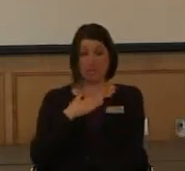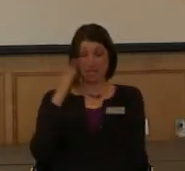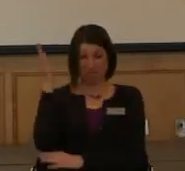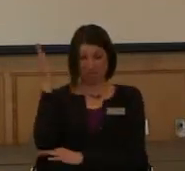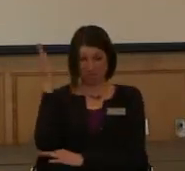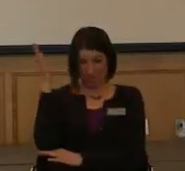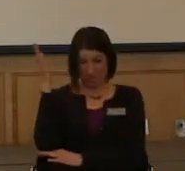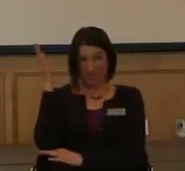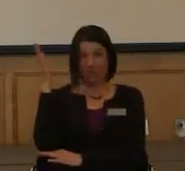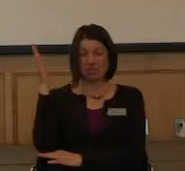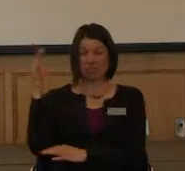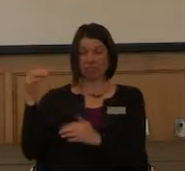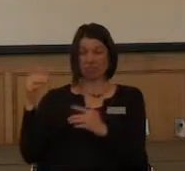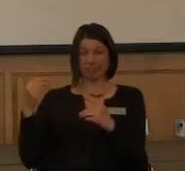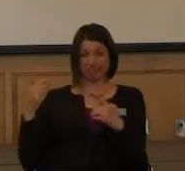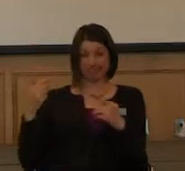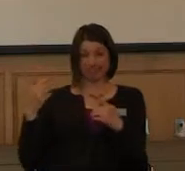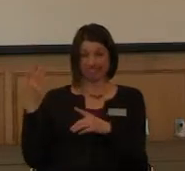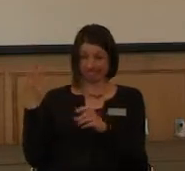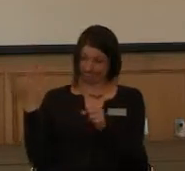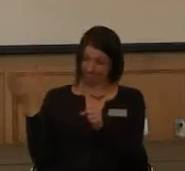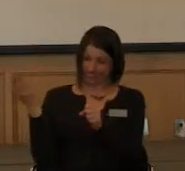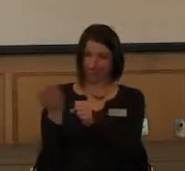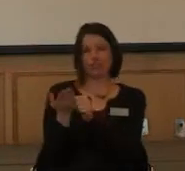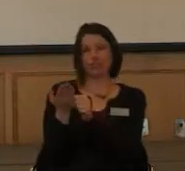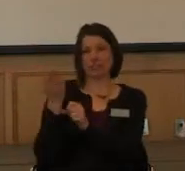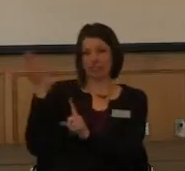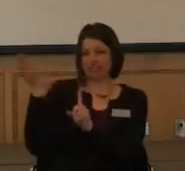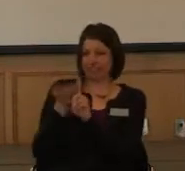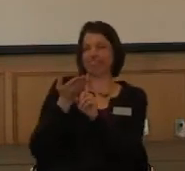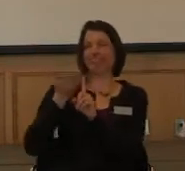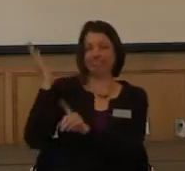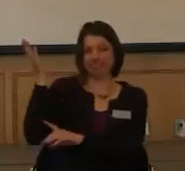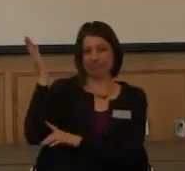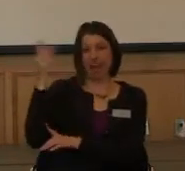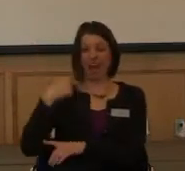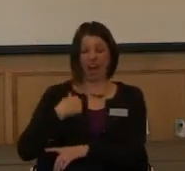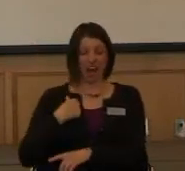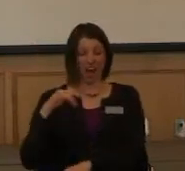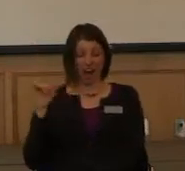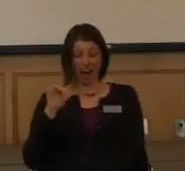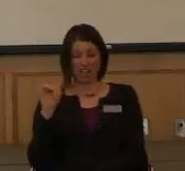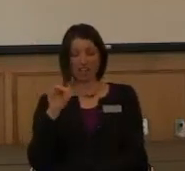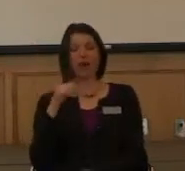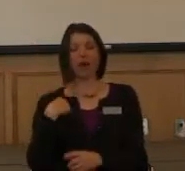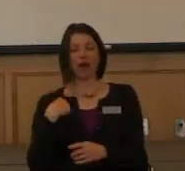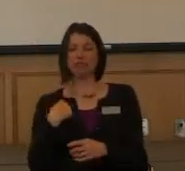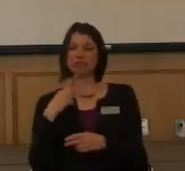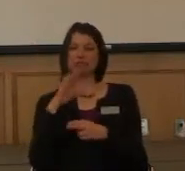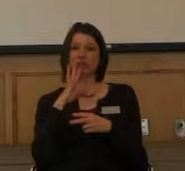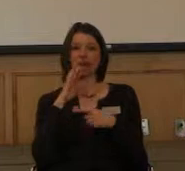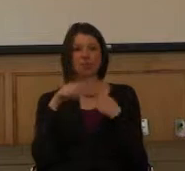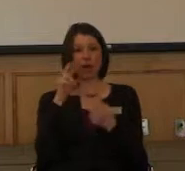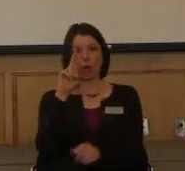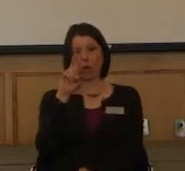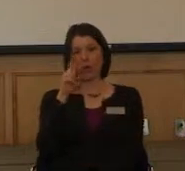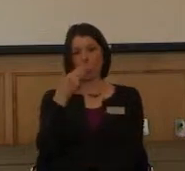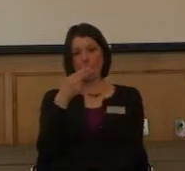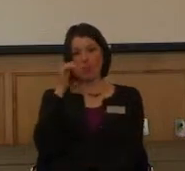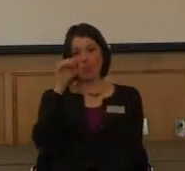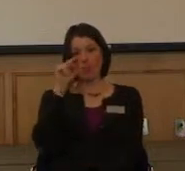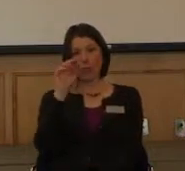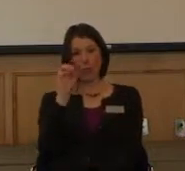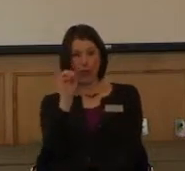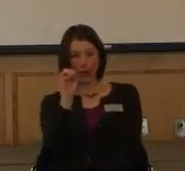on ivory poaching, and as part of that, I got into rhino poaching. And I never really thought about rhinoceroses